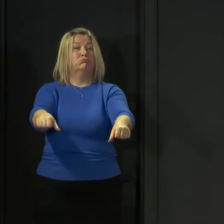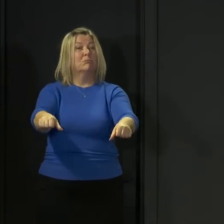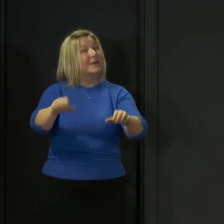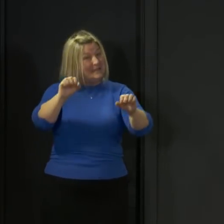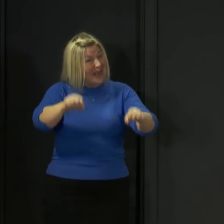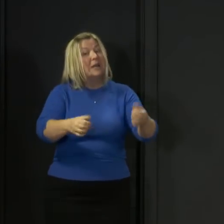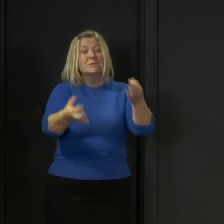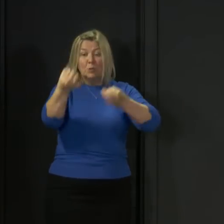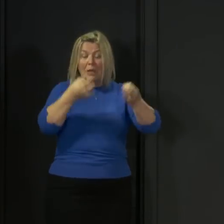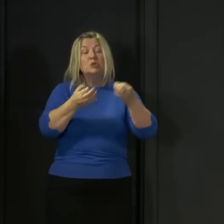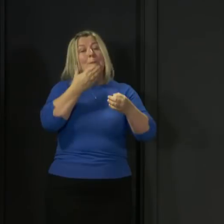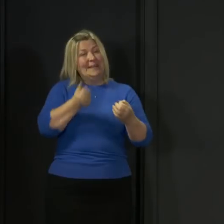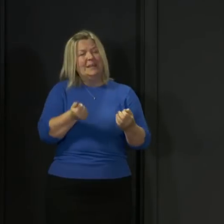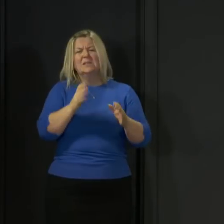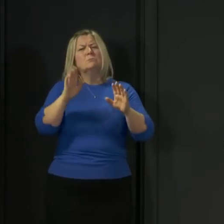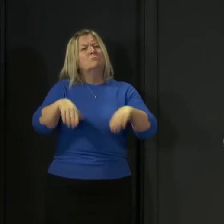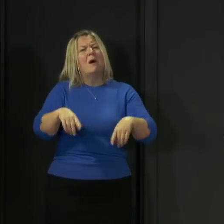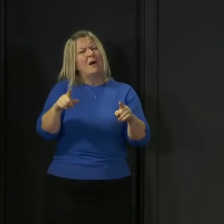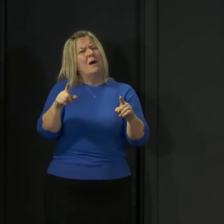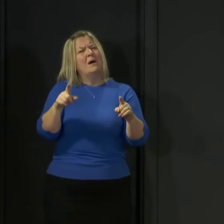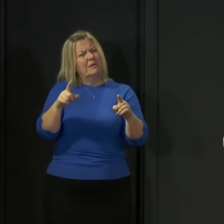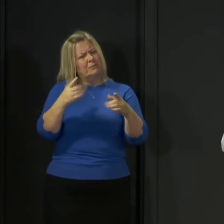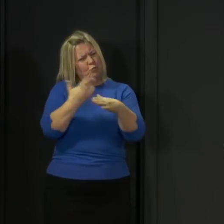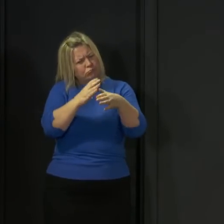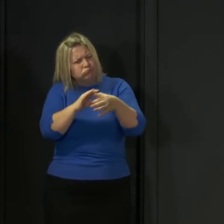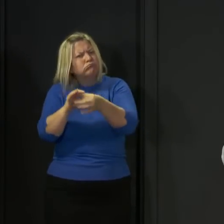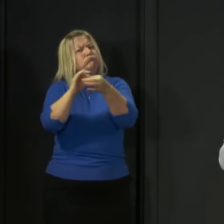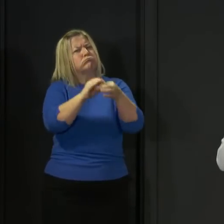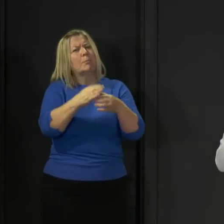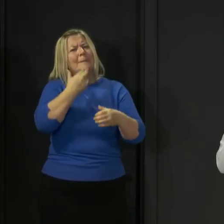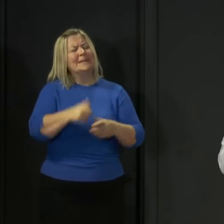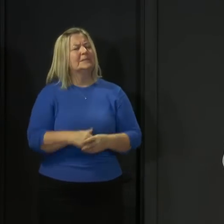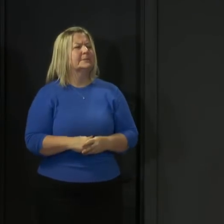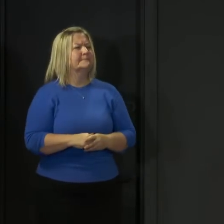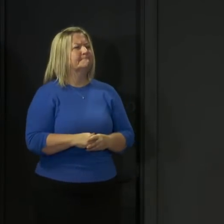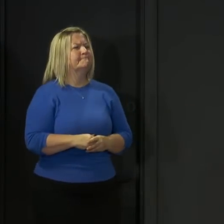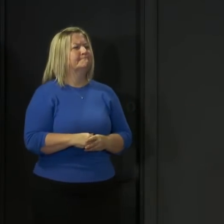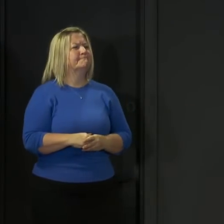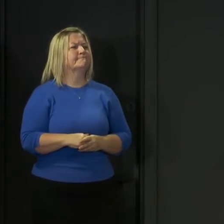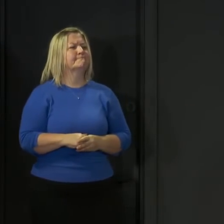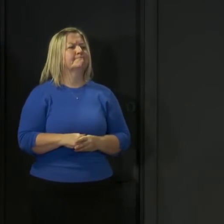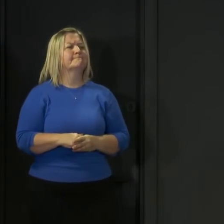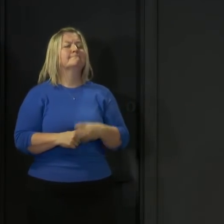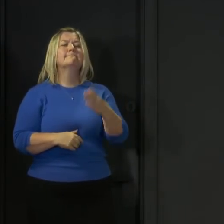the decisions that I'm taking and lastly Charles Fletcher from Caledonia